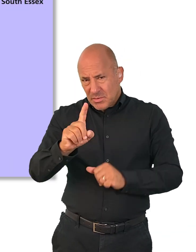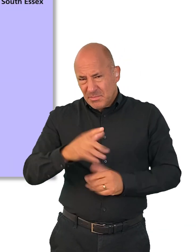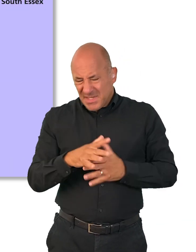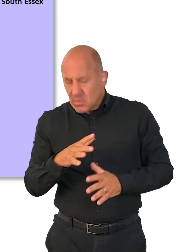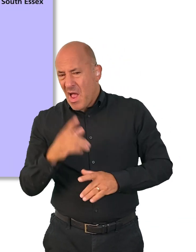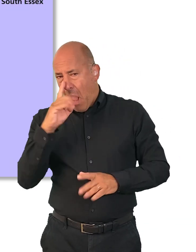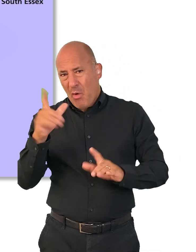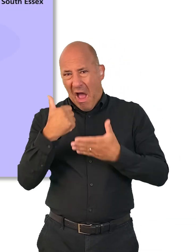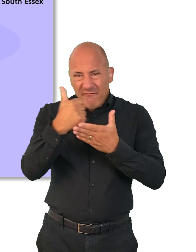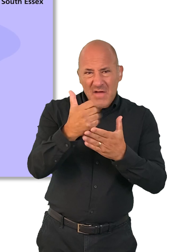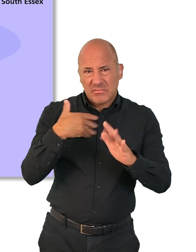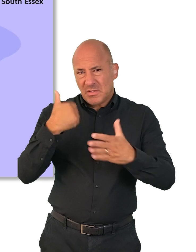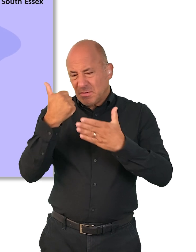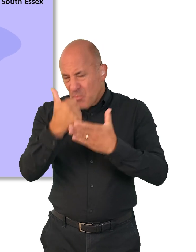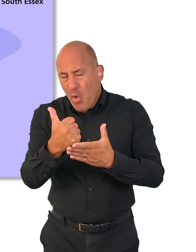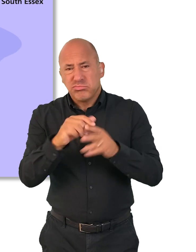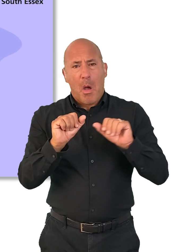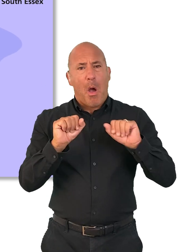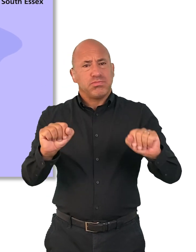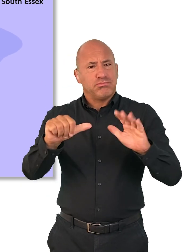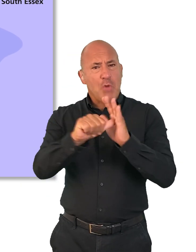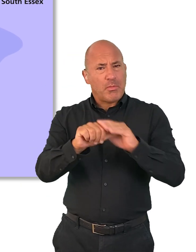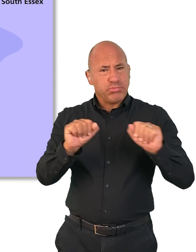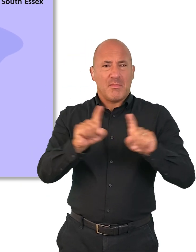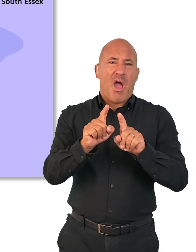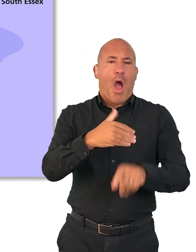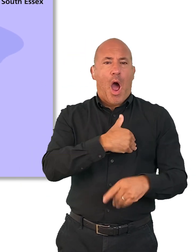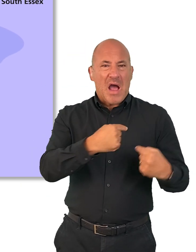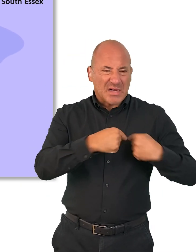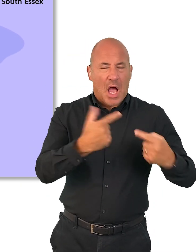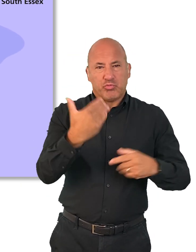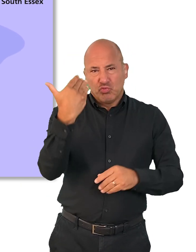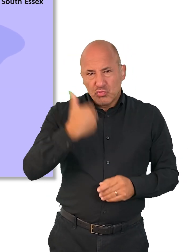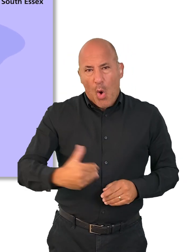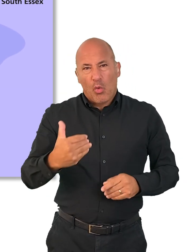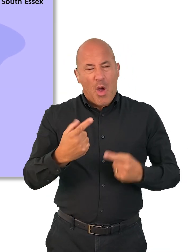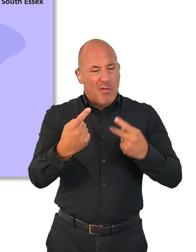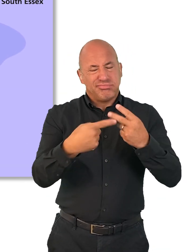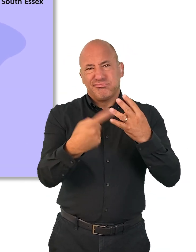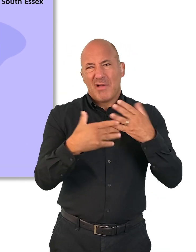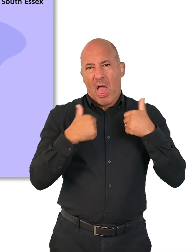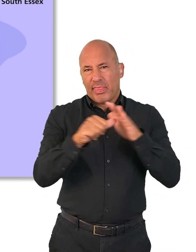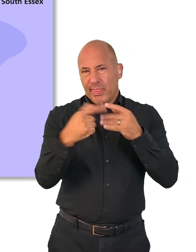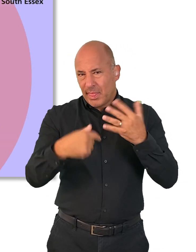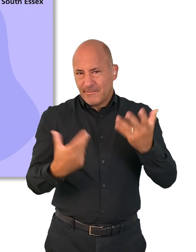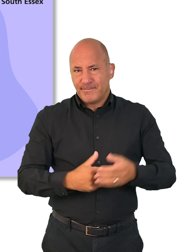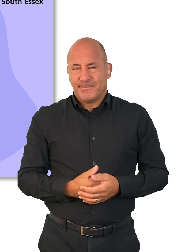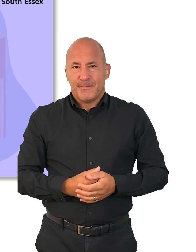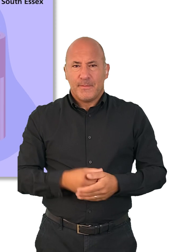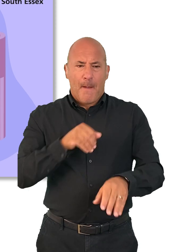advice and support to avoid serious problems, such as heart attacks, strokes and other health conditions. Blood pressure